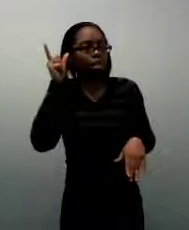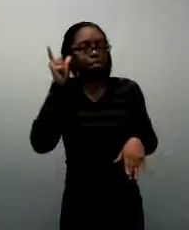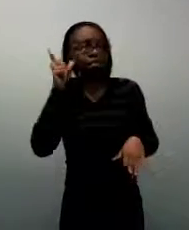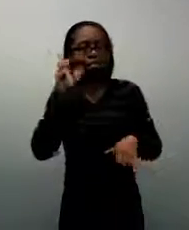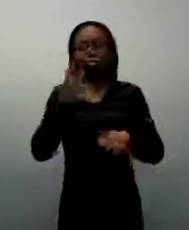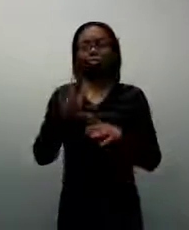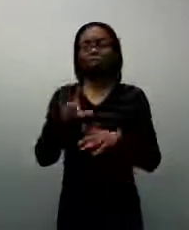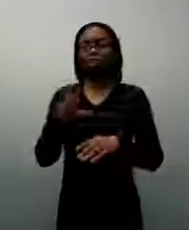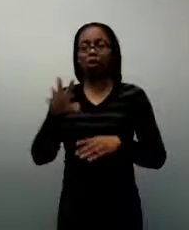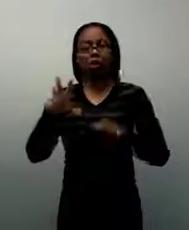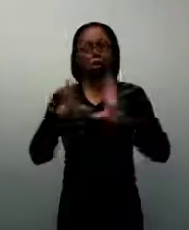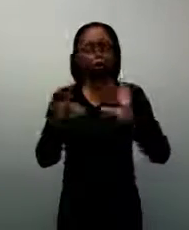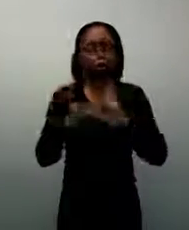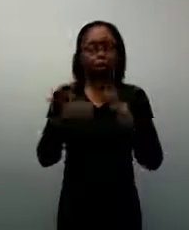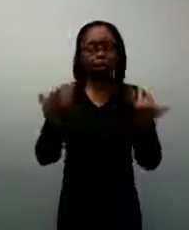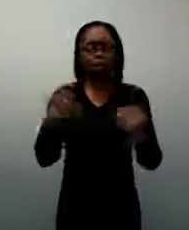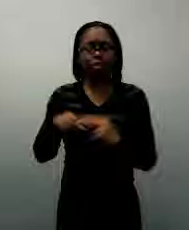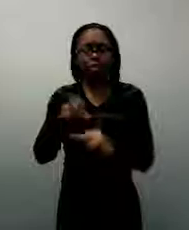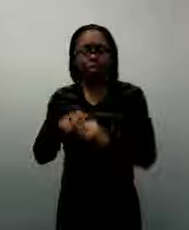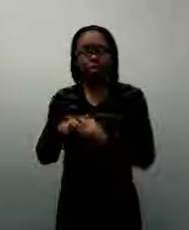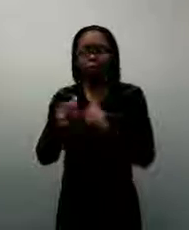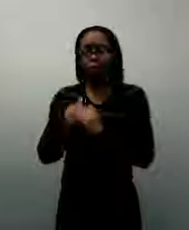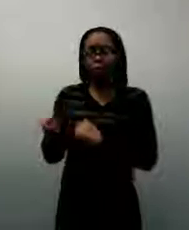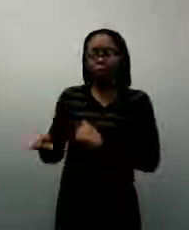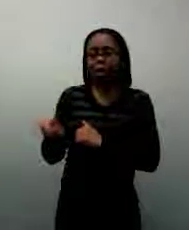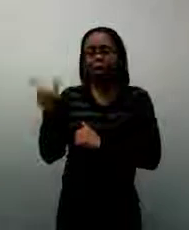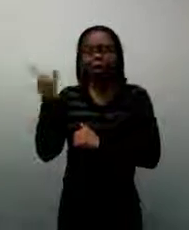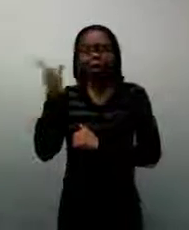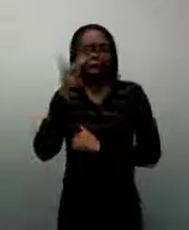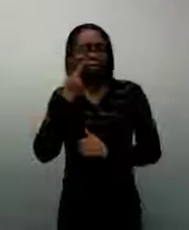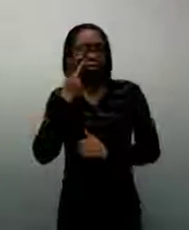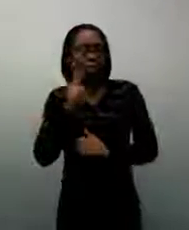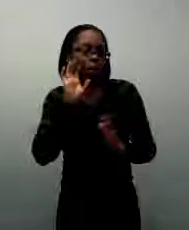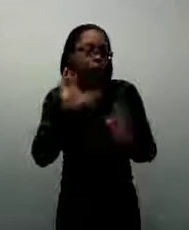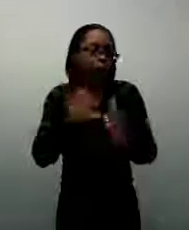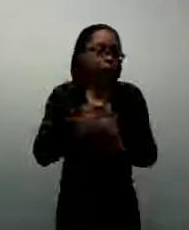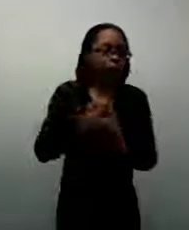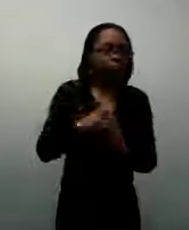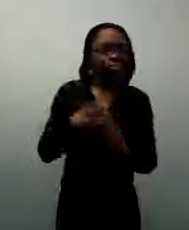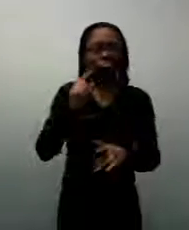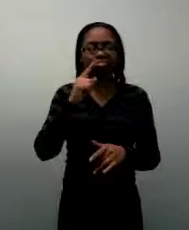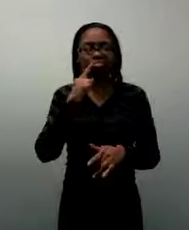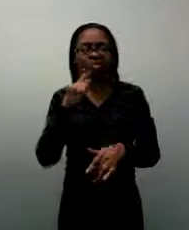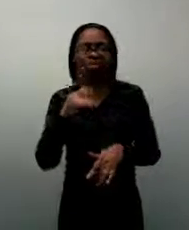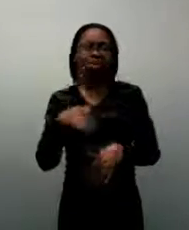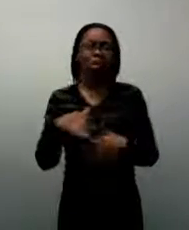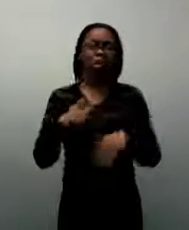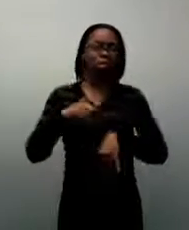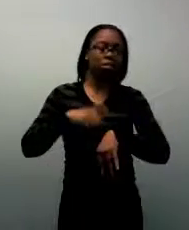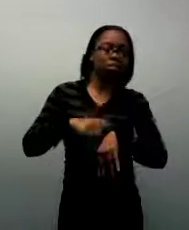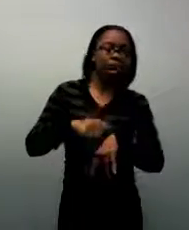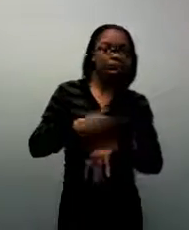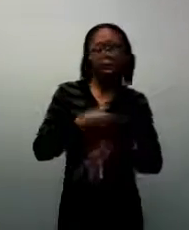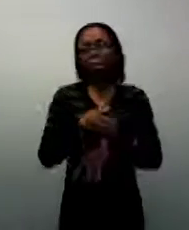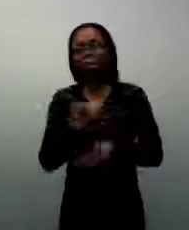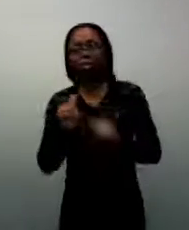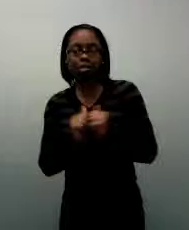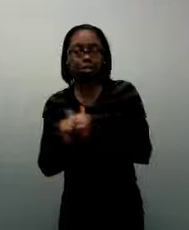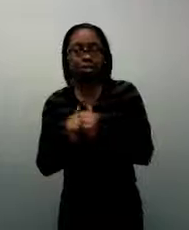time with you and see the pictures and hear a few words every now and then. So if they're turning the page before you've read the whole sentence, don't worry about it. Just